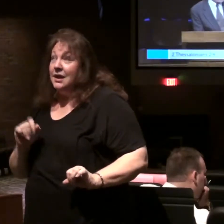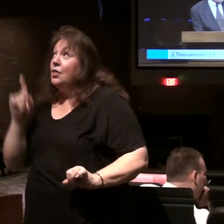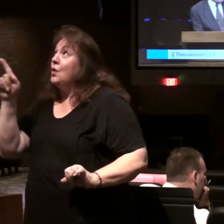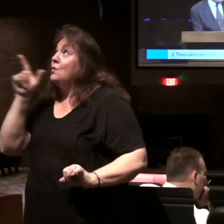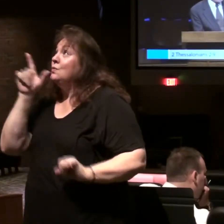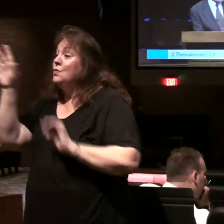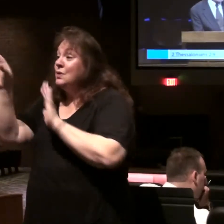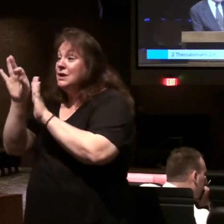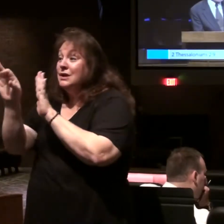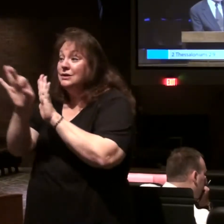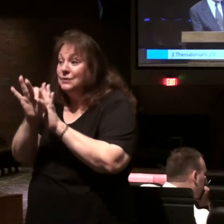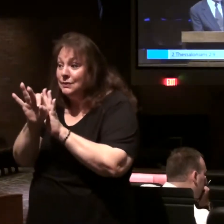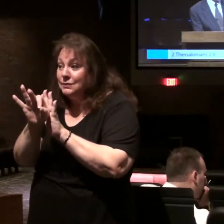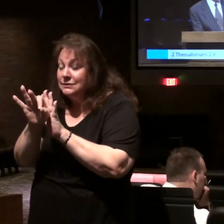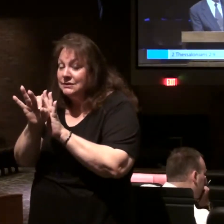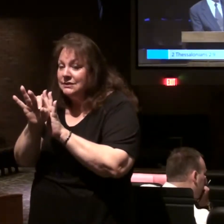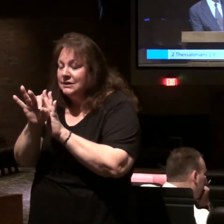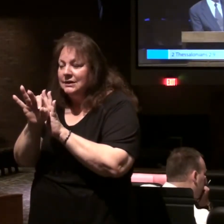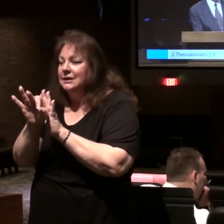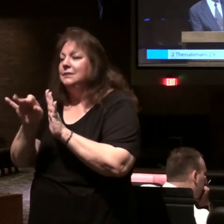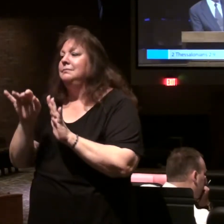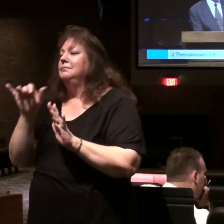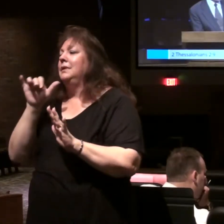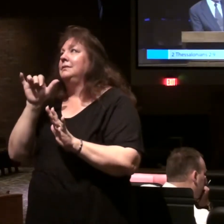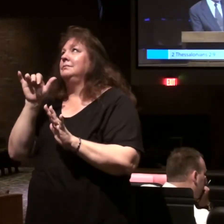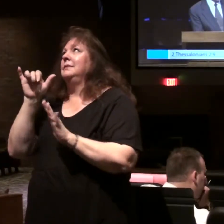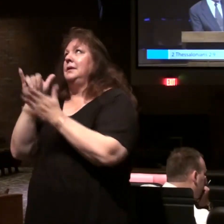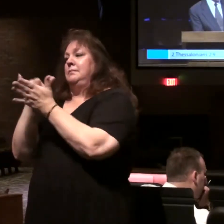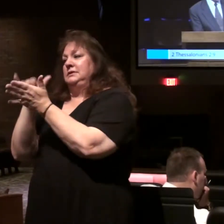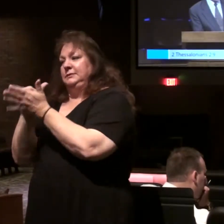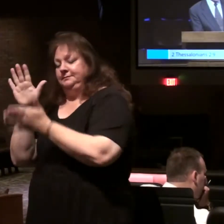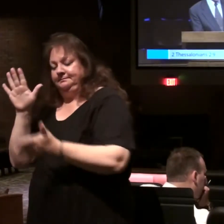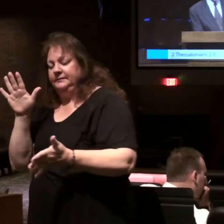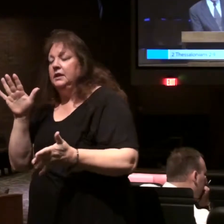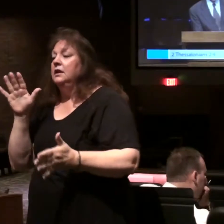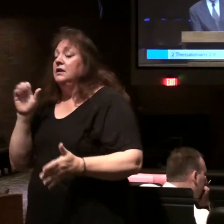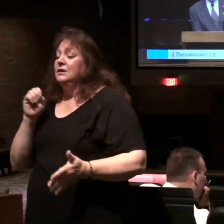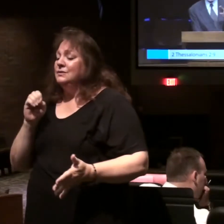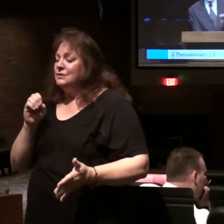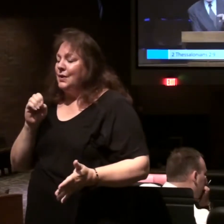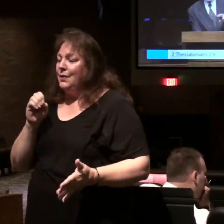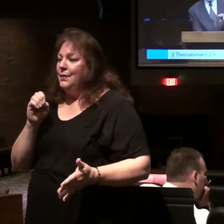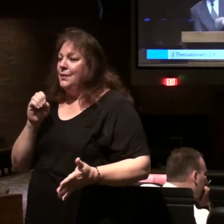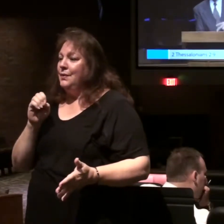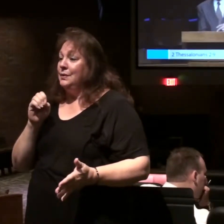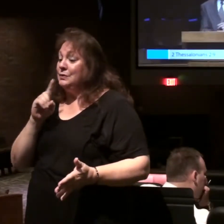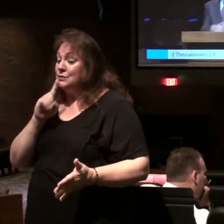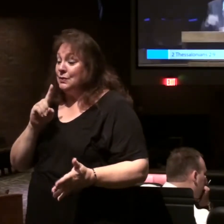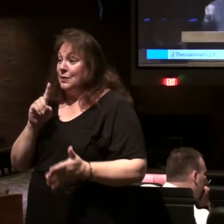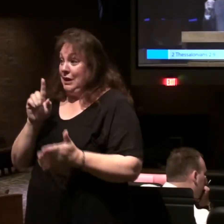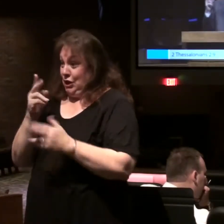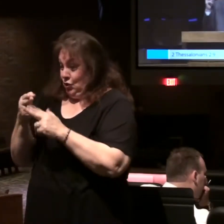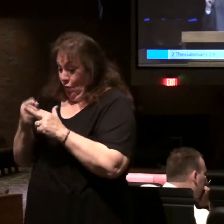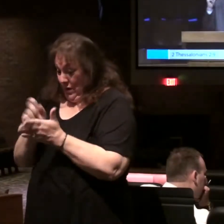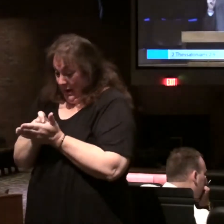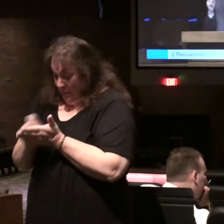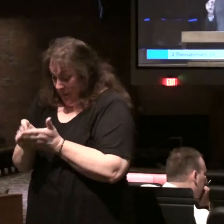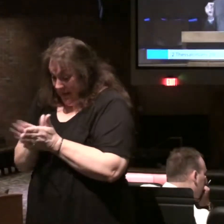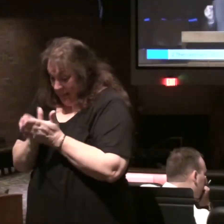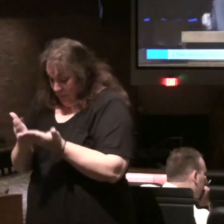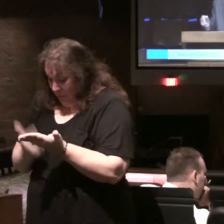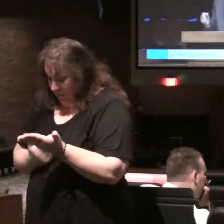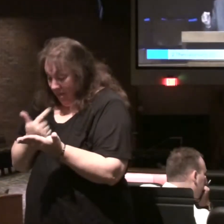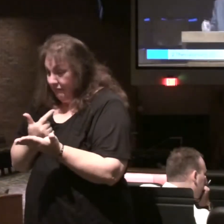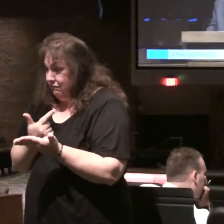but it's not possible so none of those who truly are in the book of life none